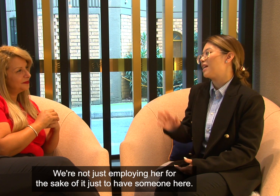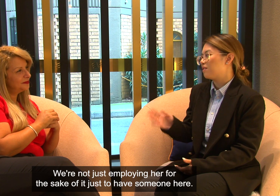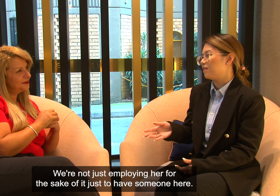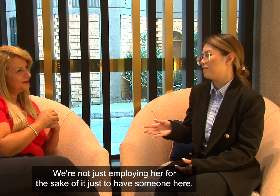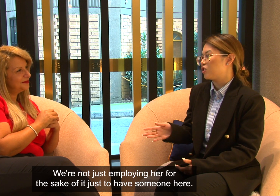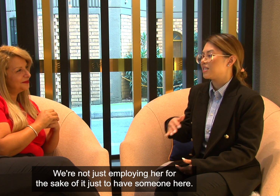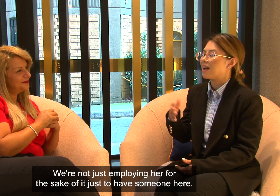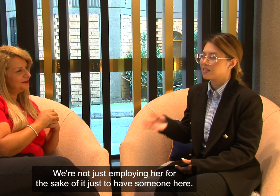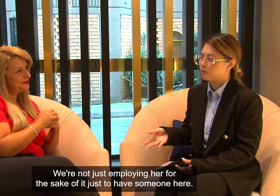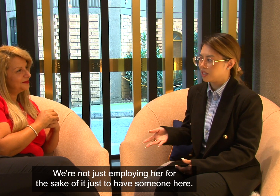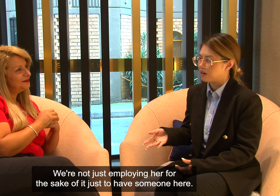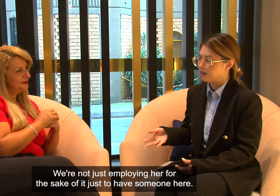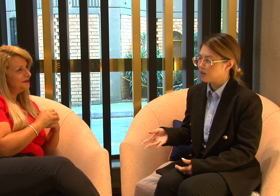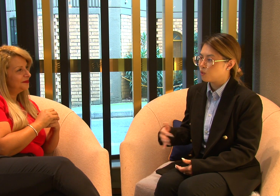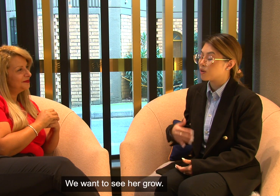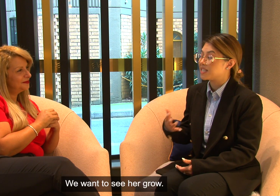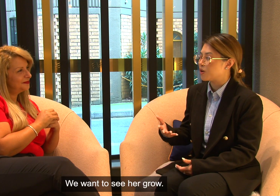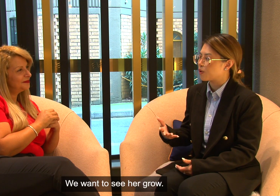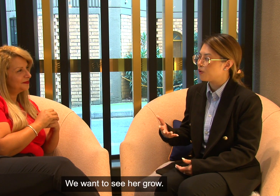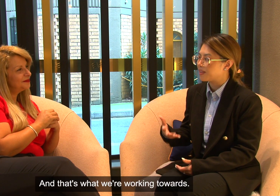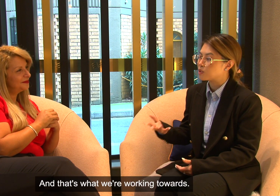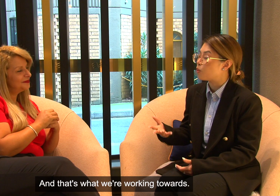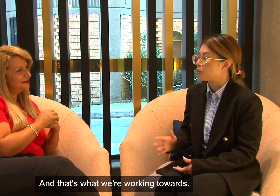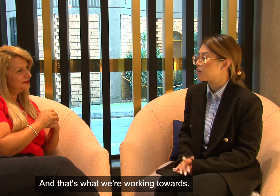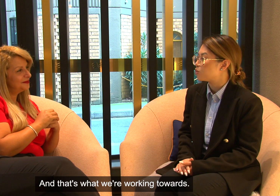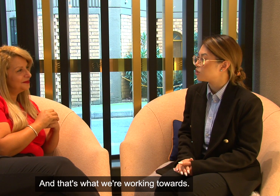the sake of it, just to have someone here. We want to stay for pro and that's what we're working for.